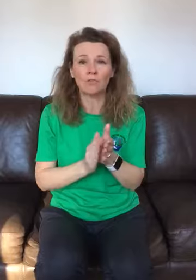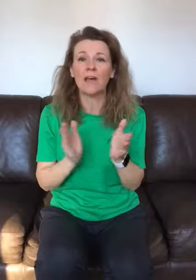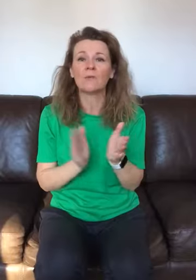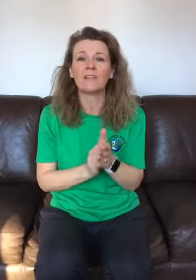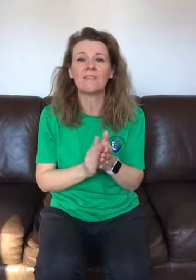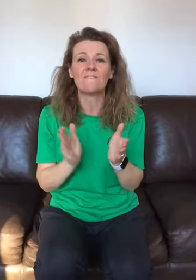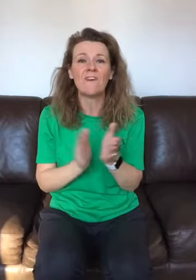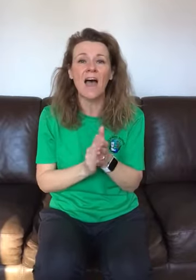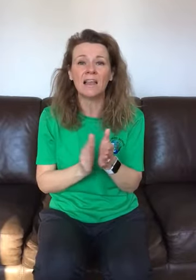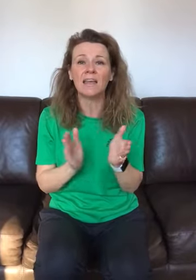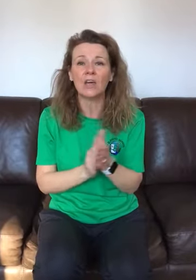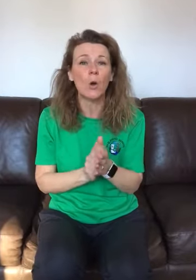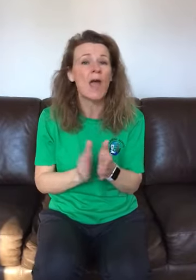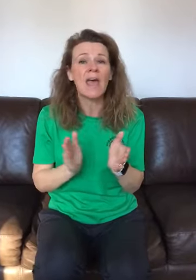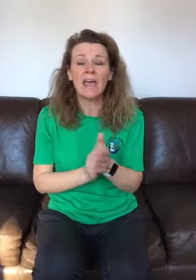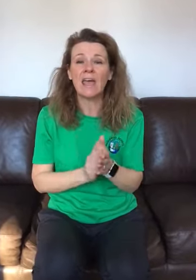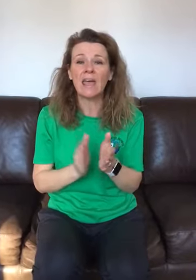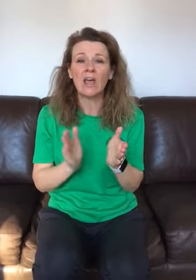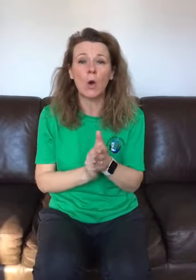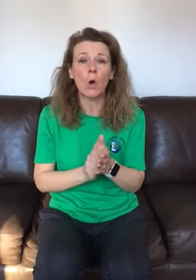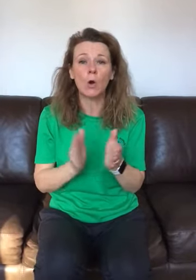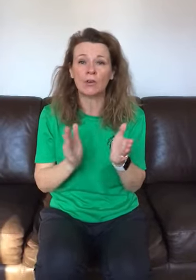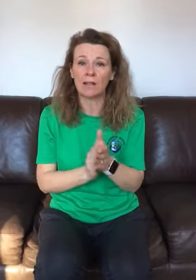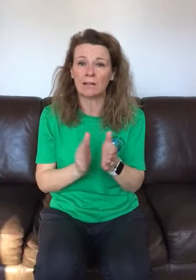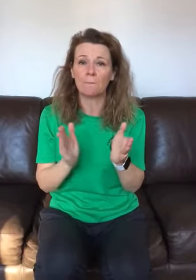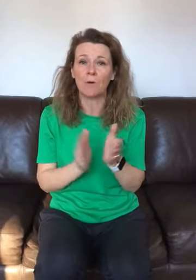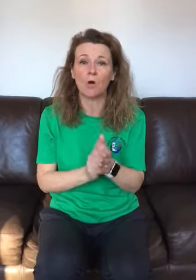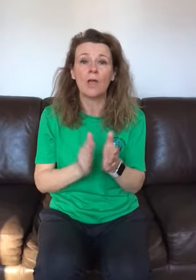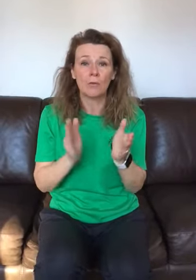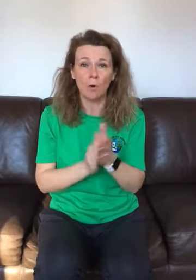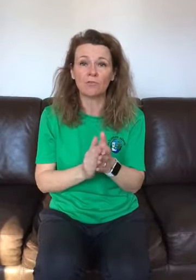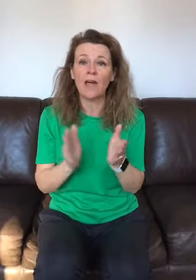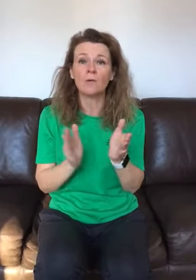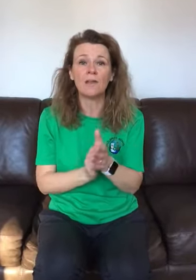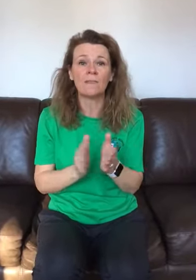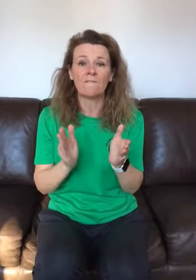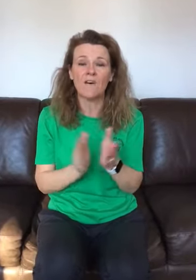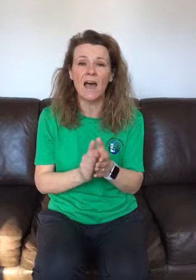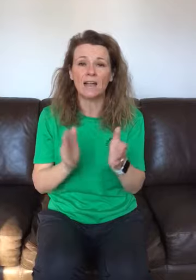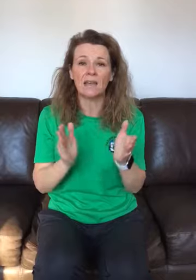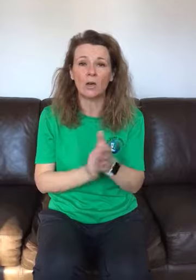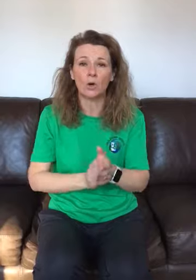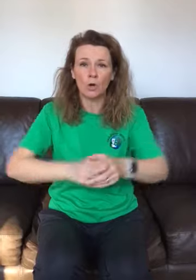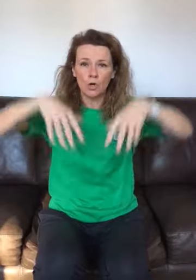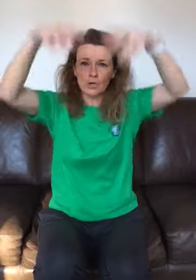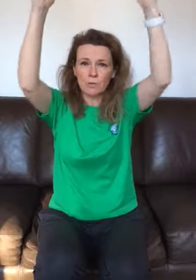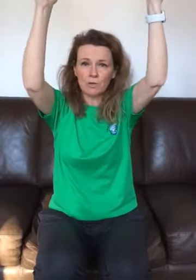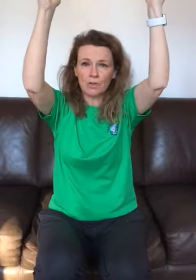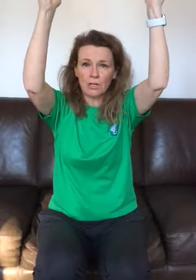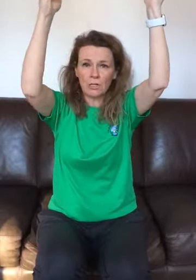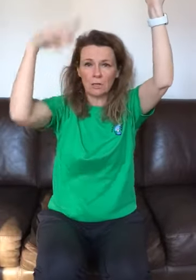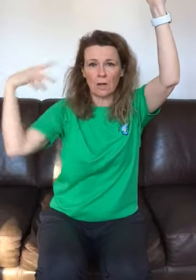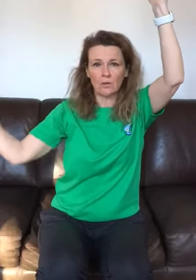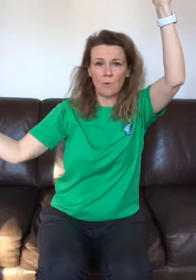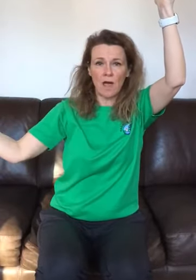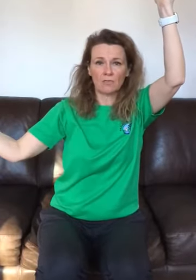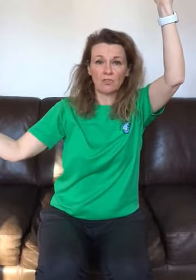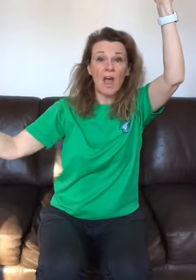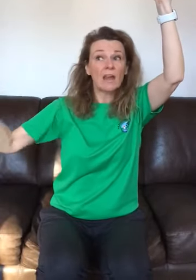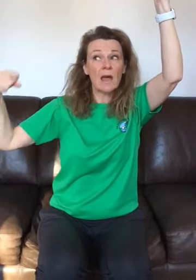down in the valley oh hey ho the rattling bog the bog down in the valley oh show me your tree and your branch now